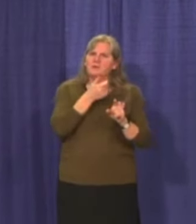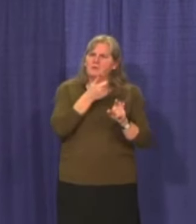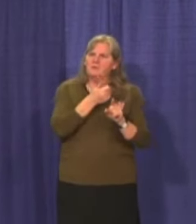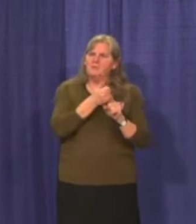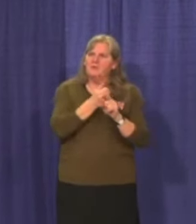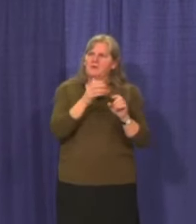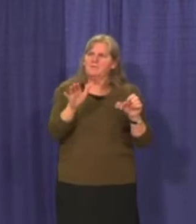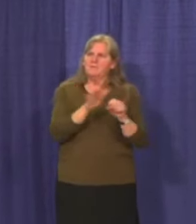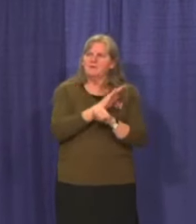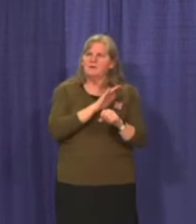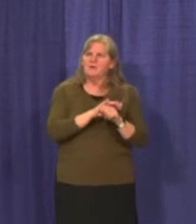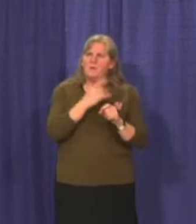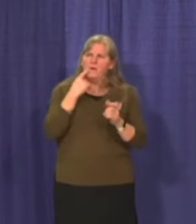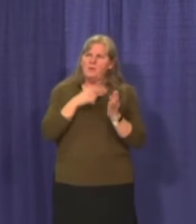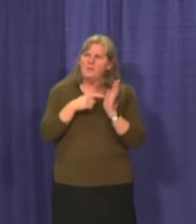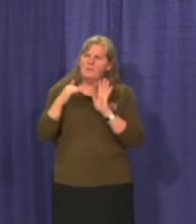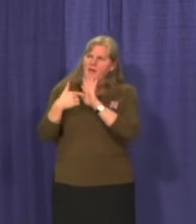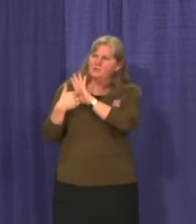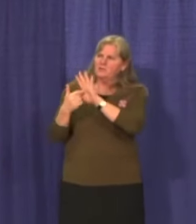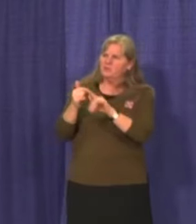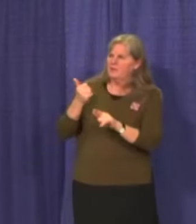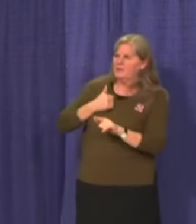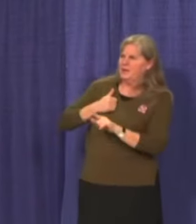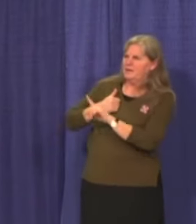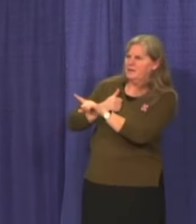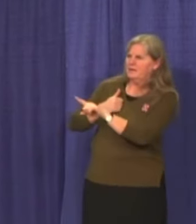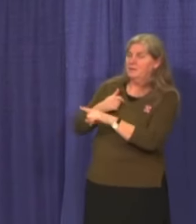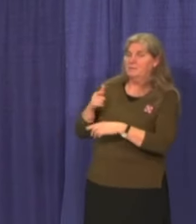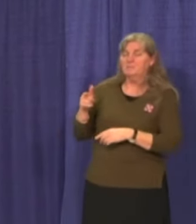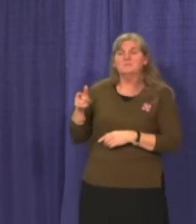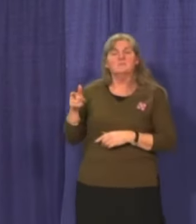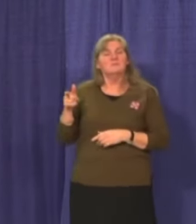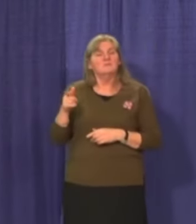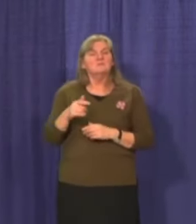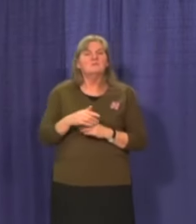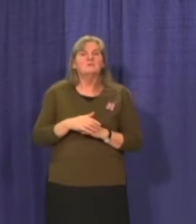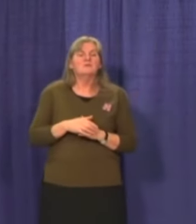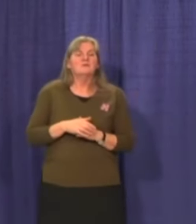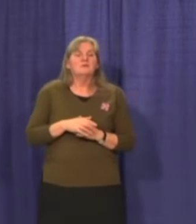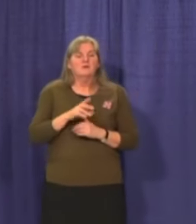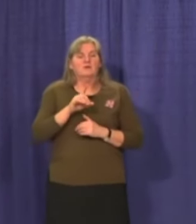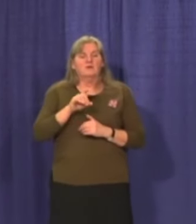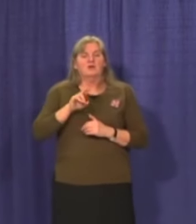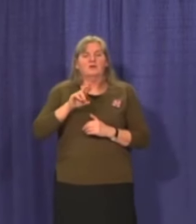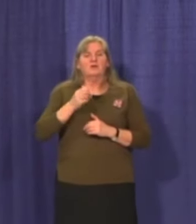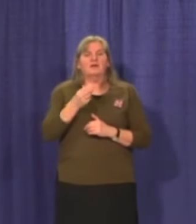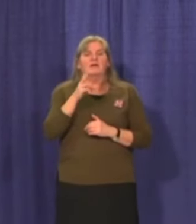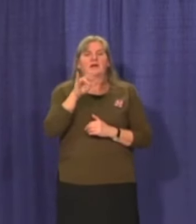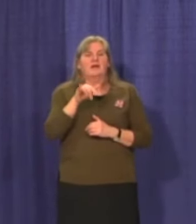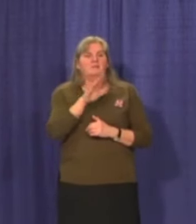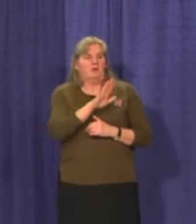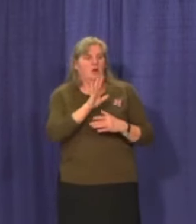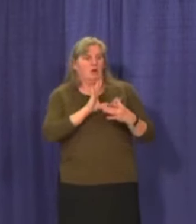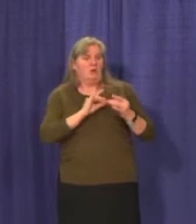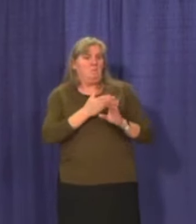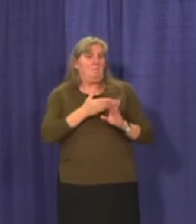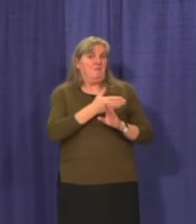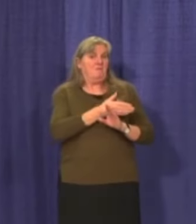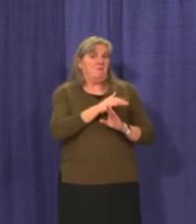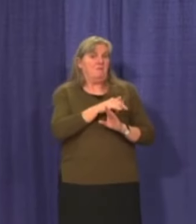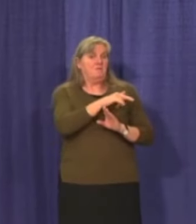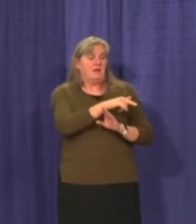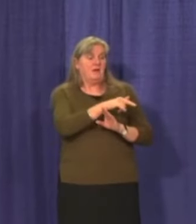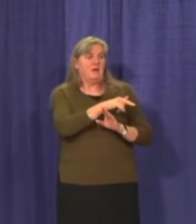Well, you know, I thought the, the message that, that, uh, Dr. Henry gave before that was